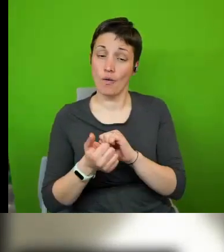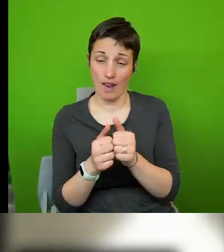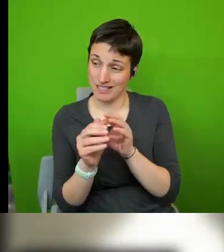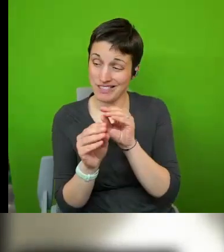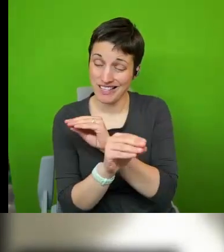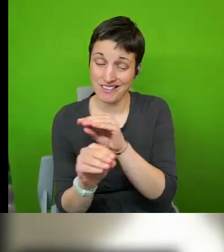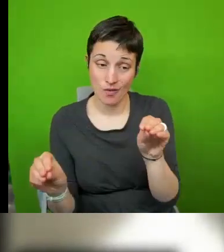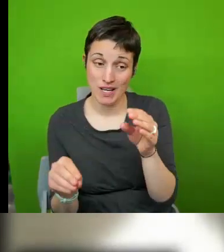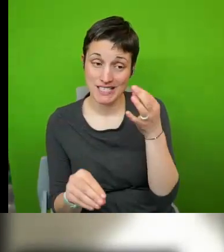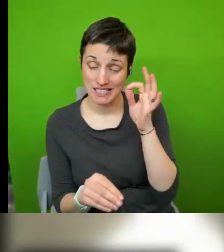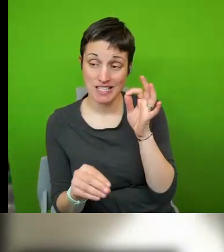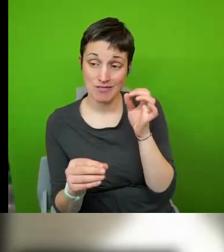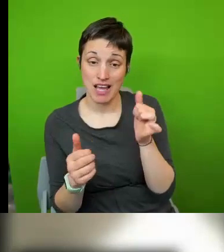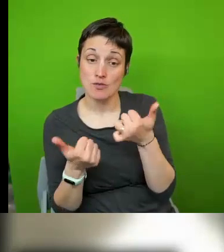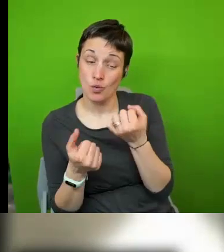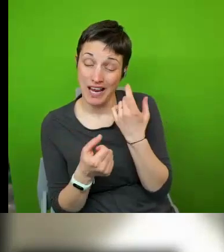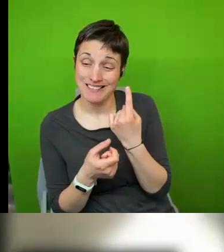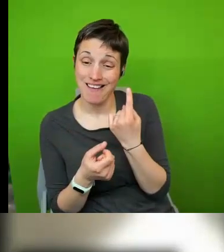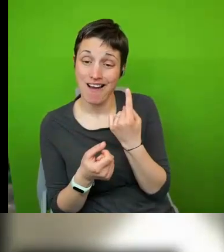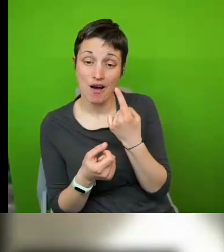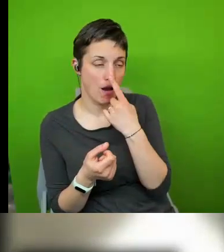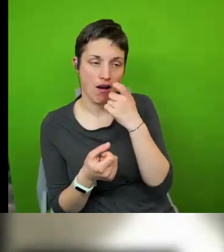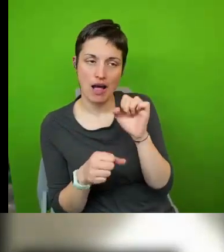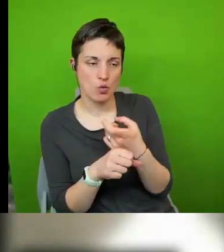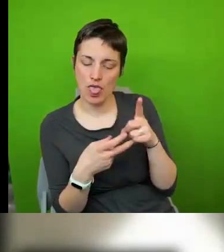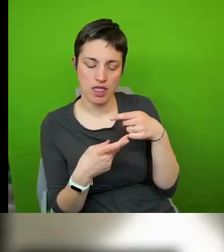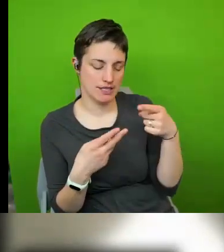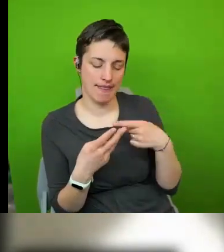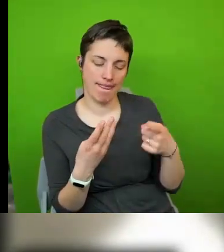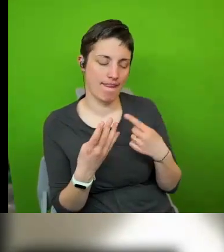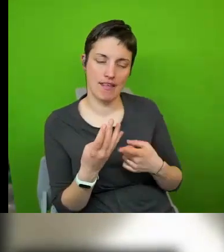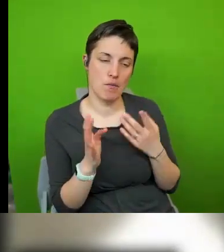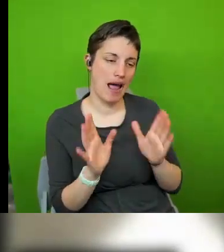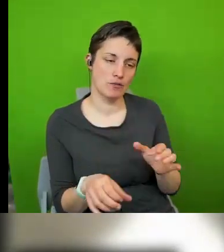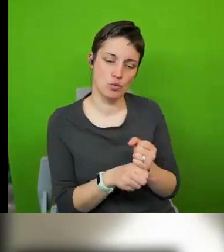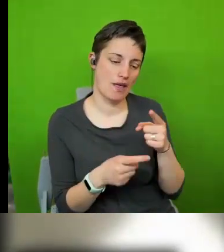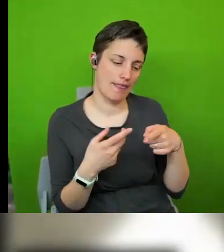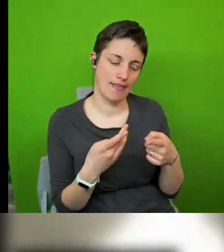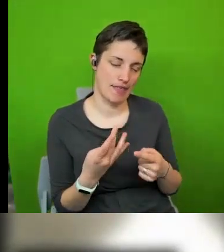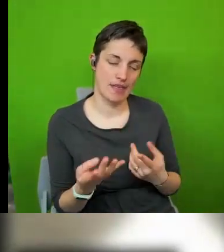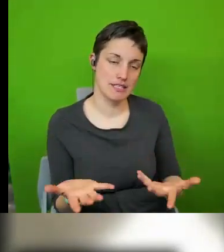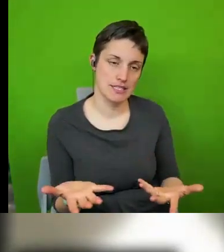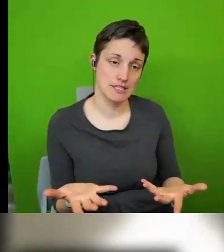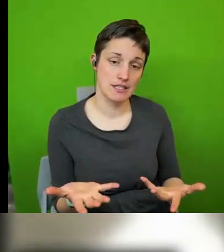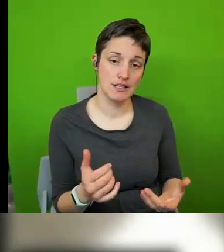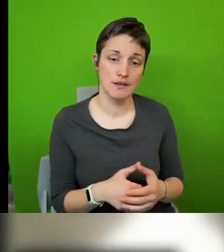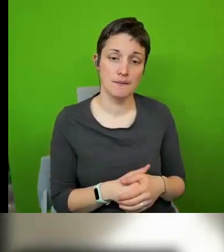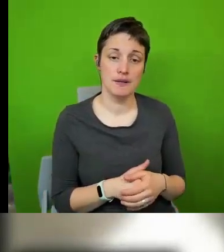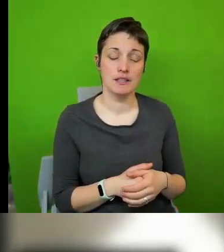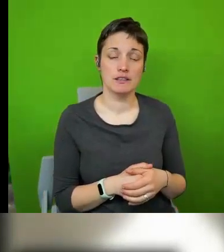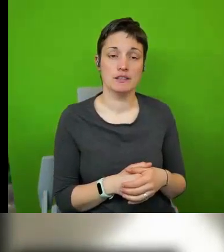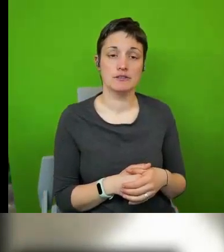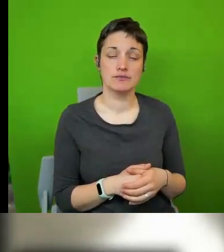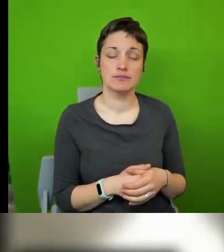cities can't do anything because there is that statute and that law and did you have to do it like this and do it like that and i think it has to be taken serious in a way so